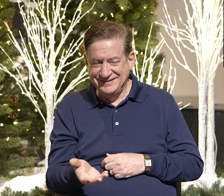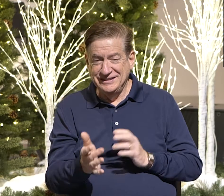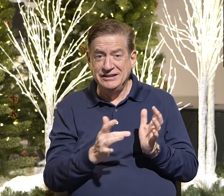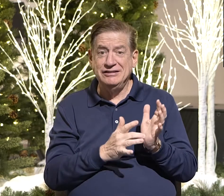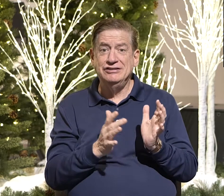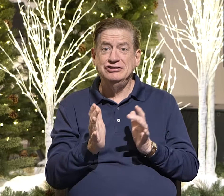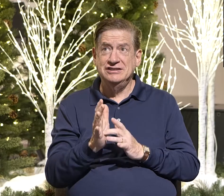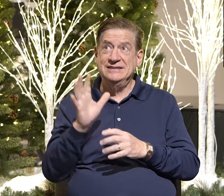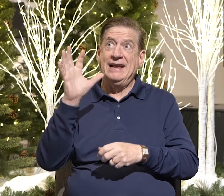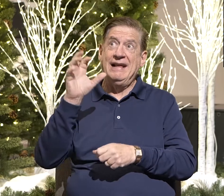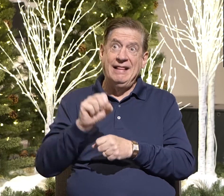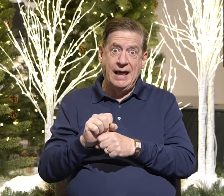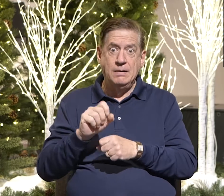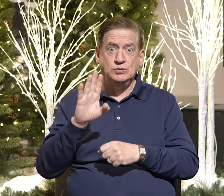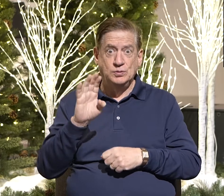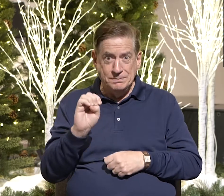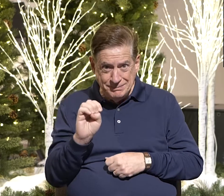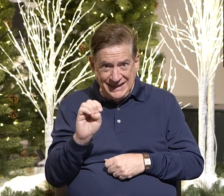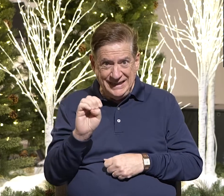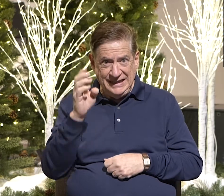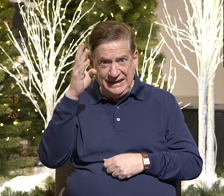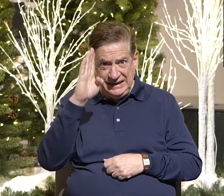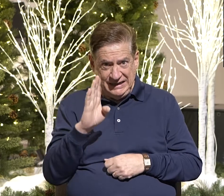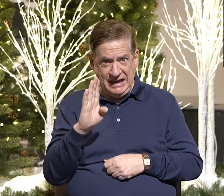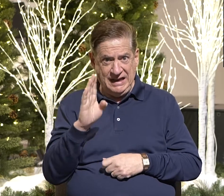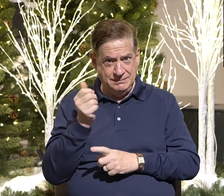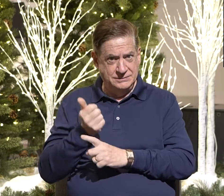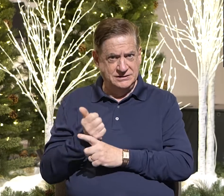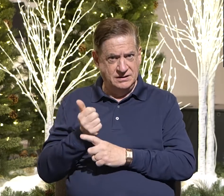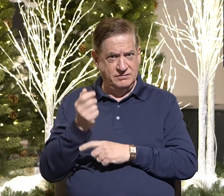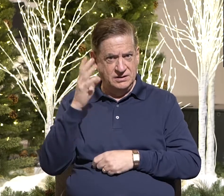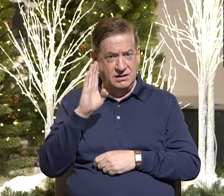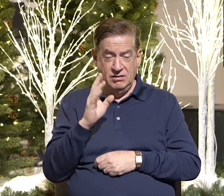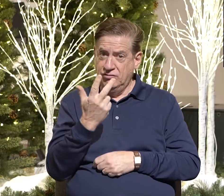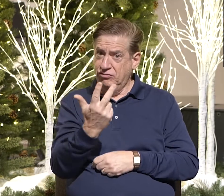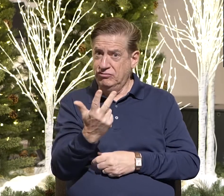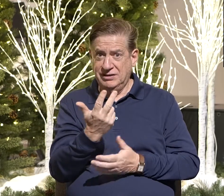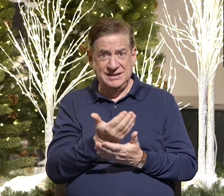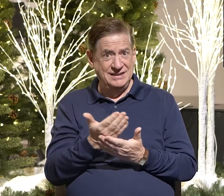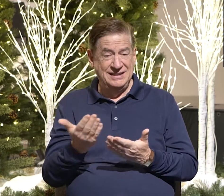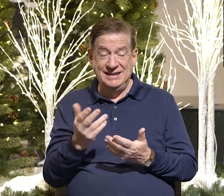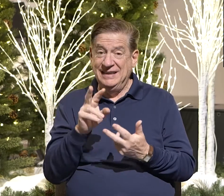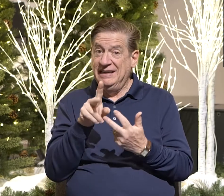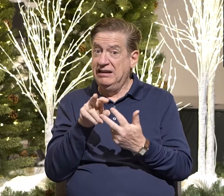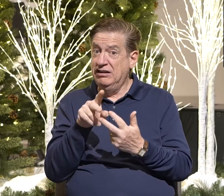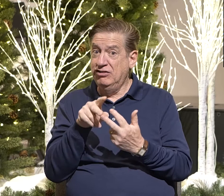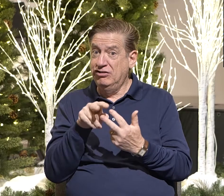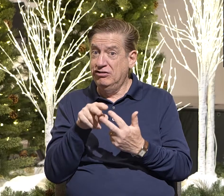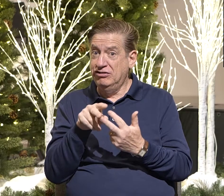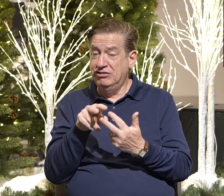Jesus claimed to be God. And so there's three things that you can come from that. He's either